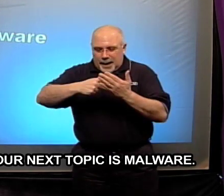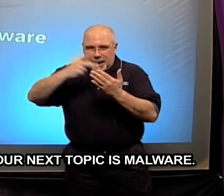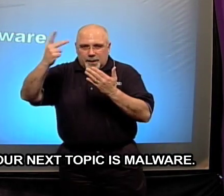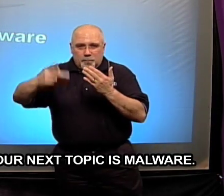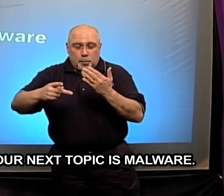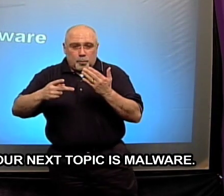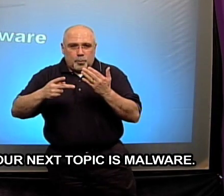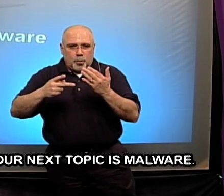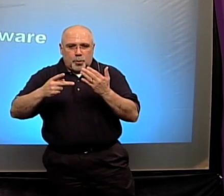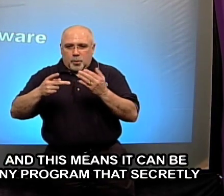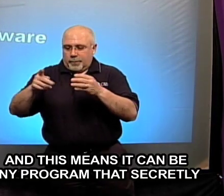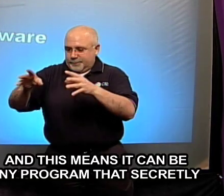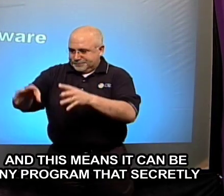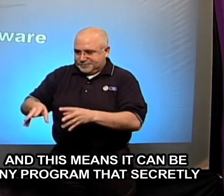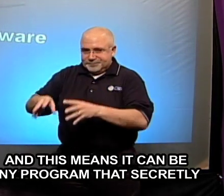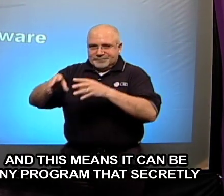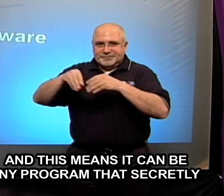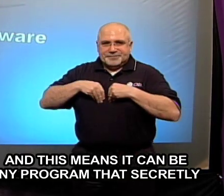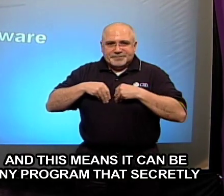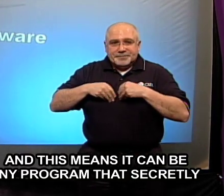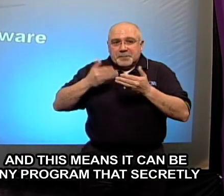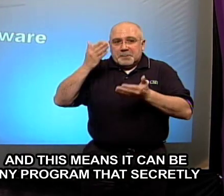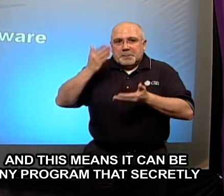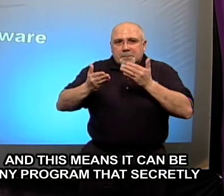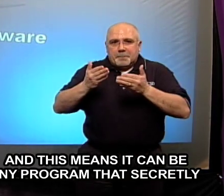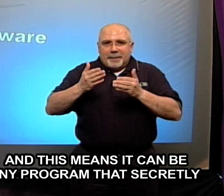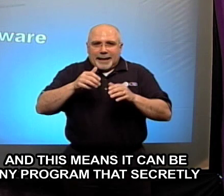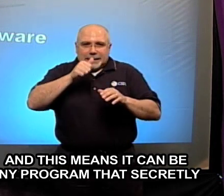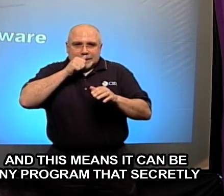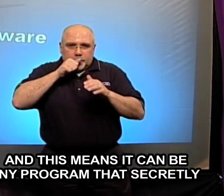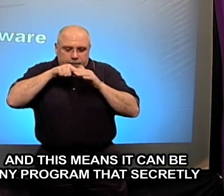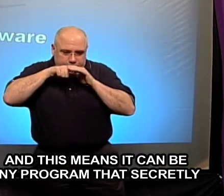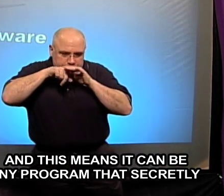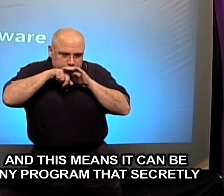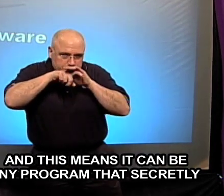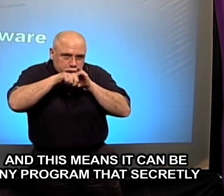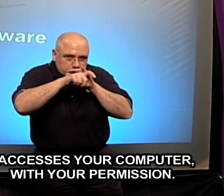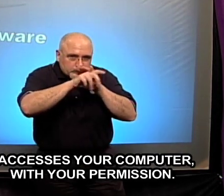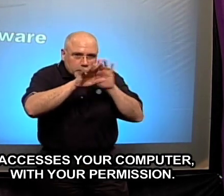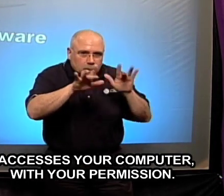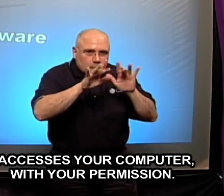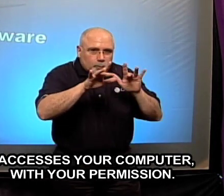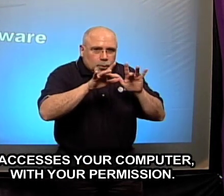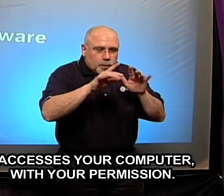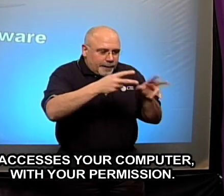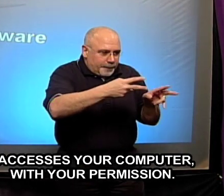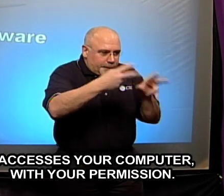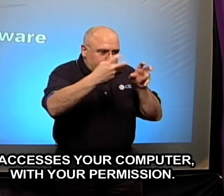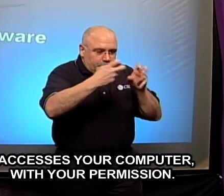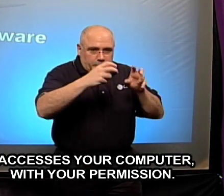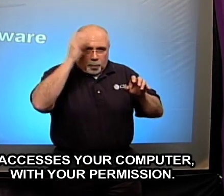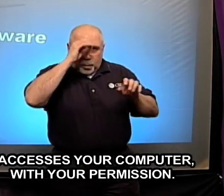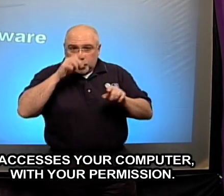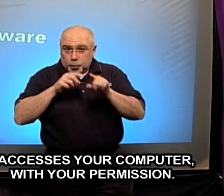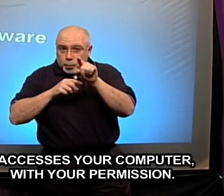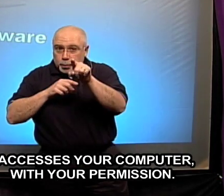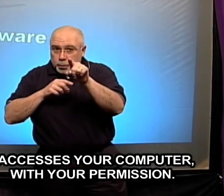and this means it can be any program that secretly accesses your computer with your